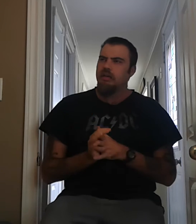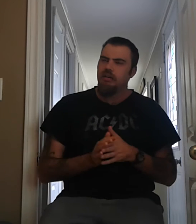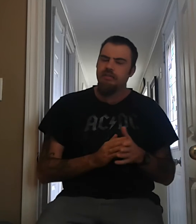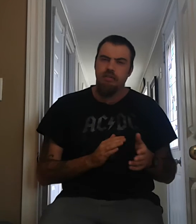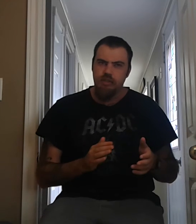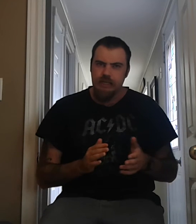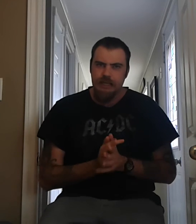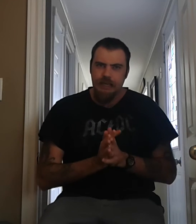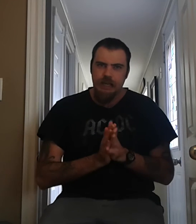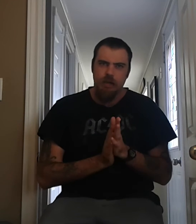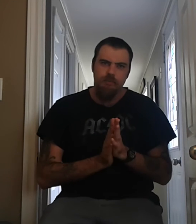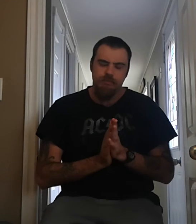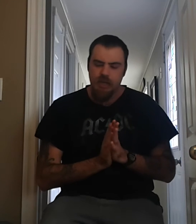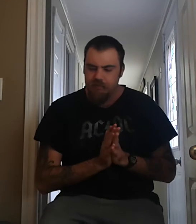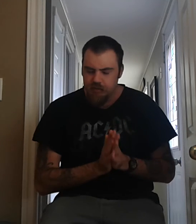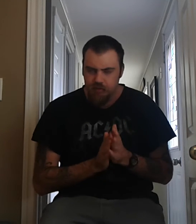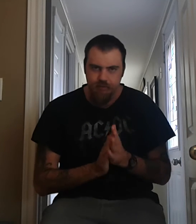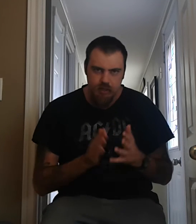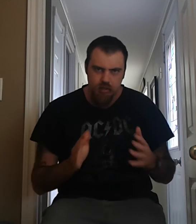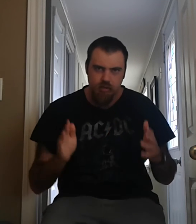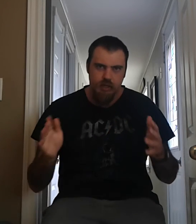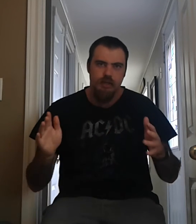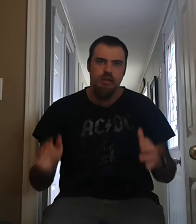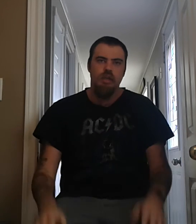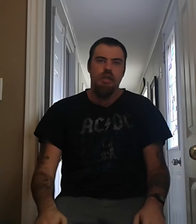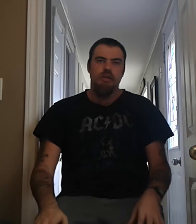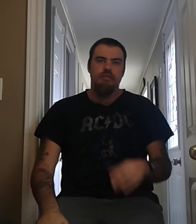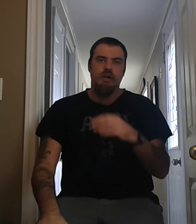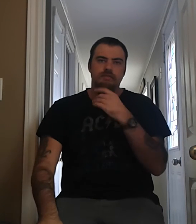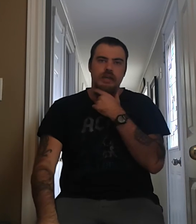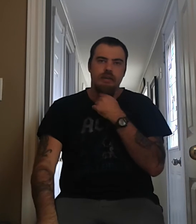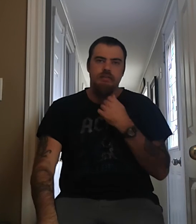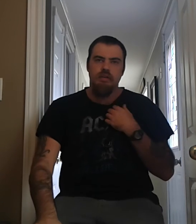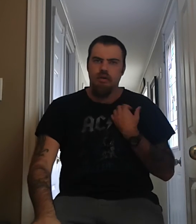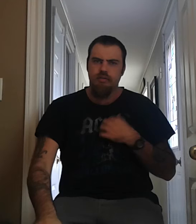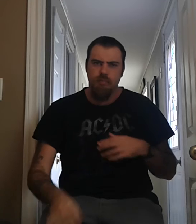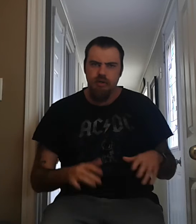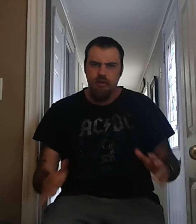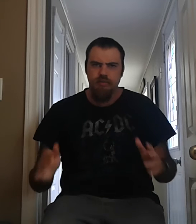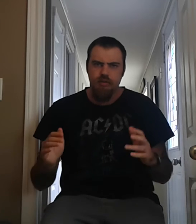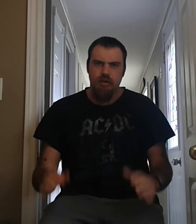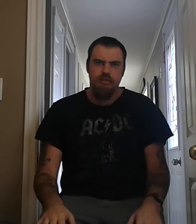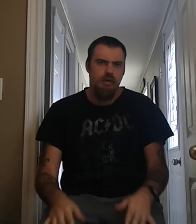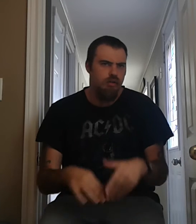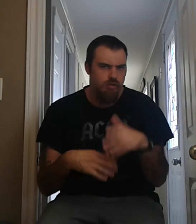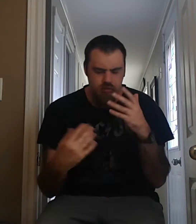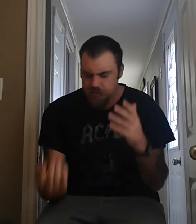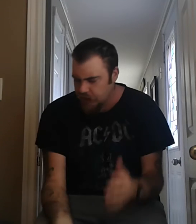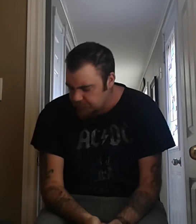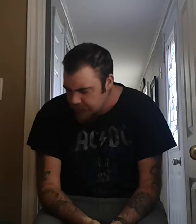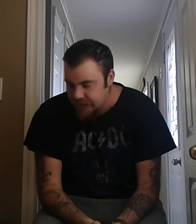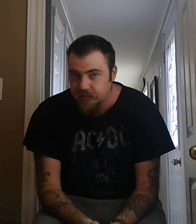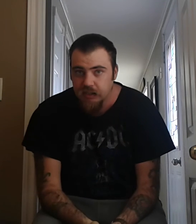that you're listening, you can't help tapping your feet or can't stop dancing. You know, it's one of those songs that are just amazing.